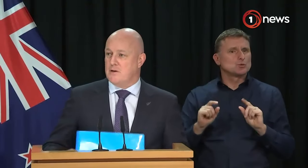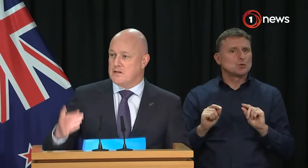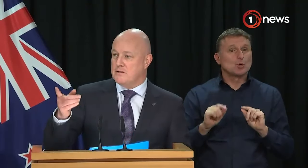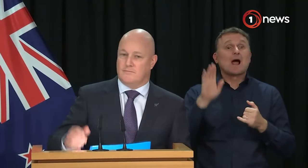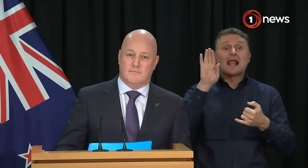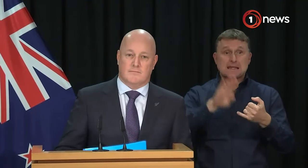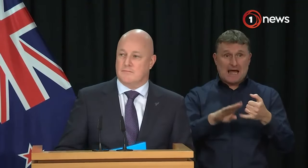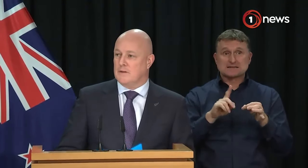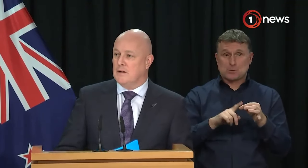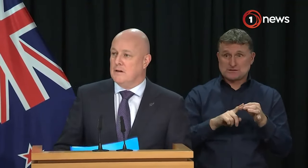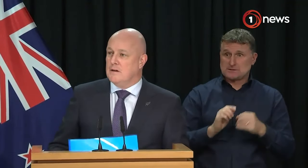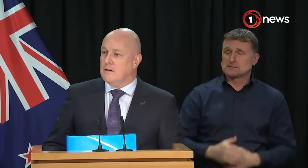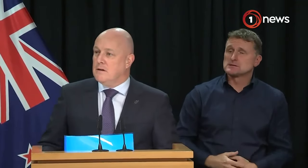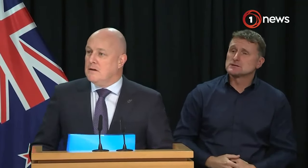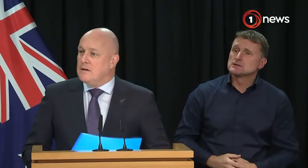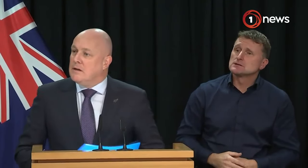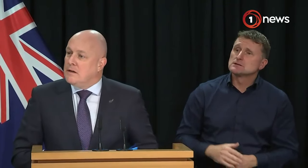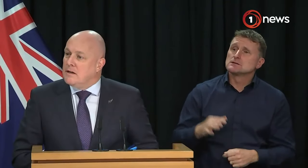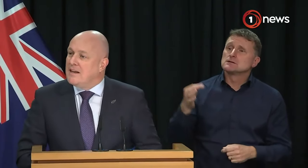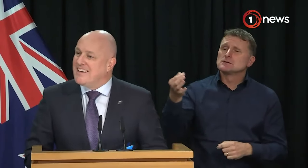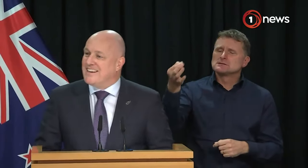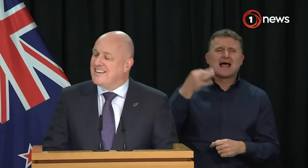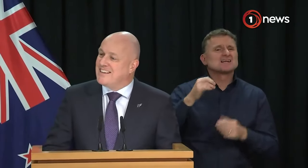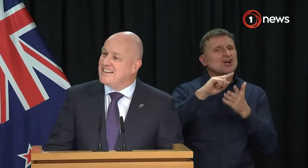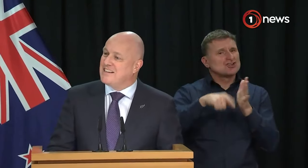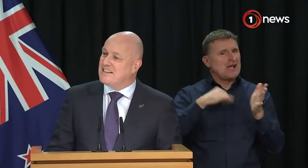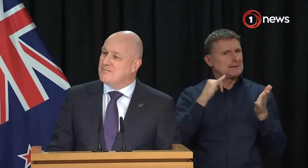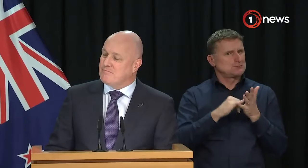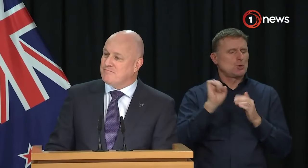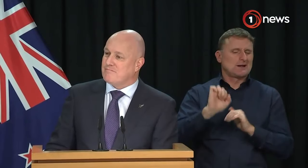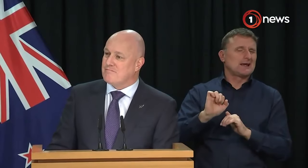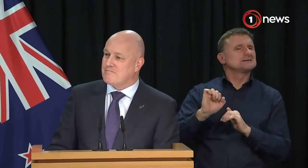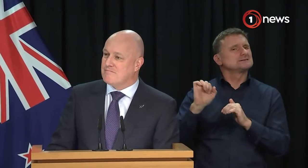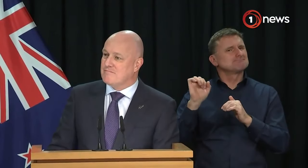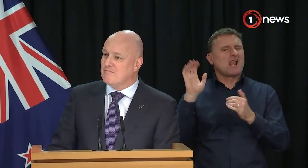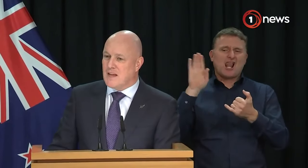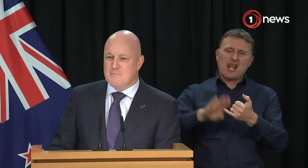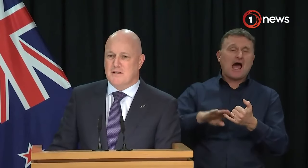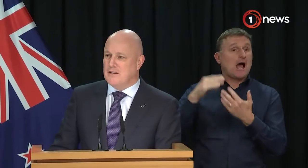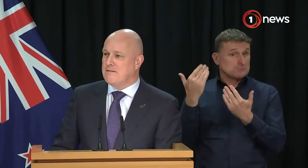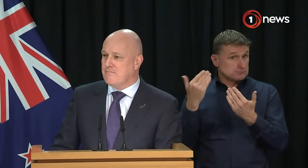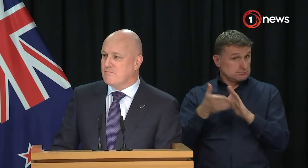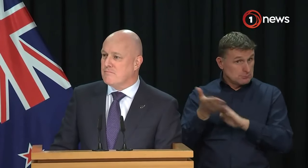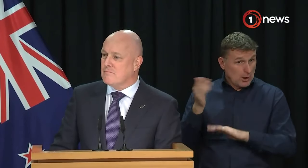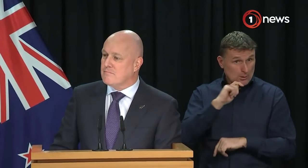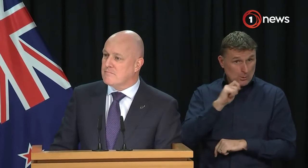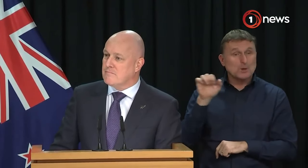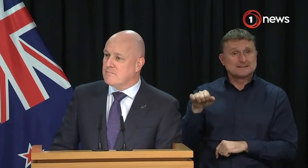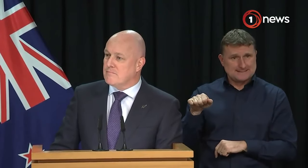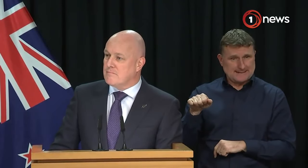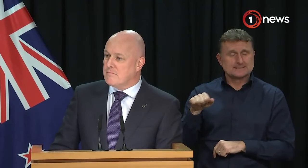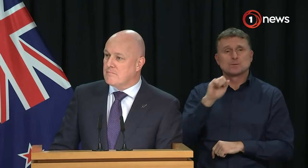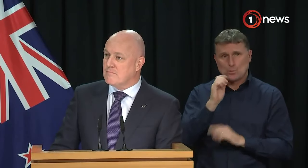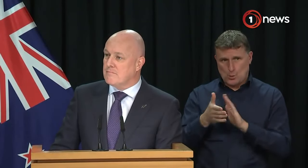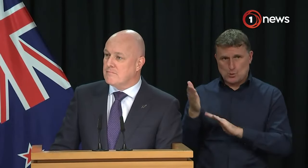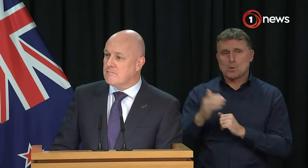last question. On James Shaw's valedictory this week, two questions. One, are you going to go to his speech on Wednesday? Absolutely. And two,